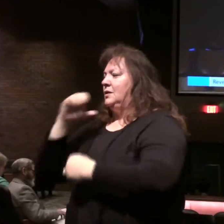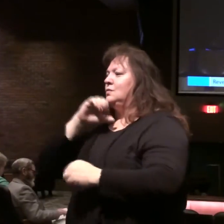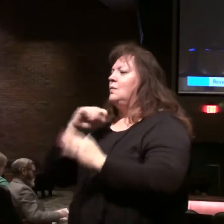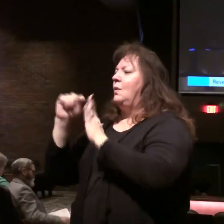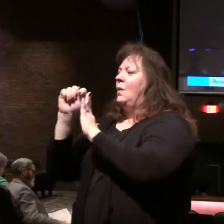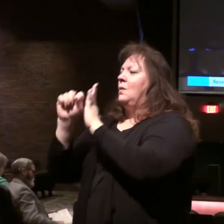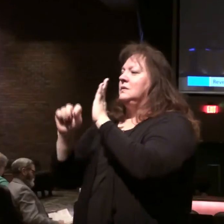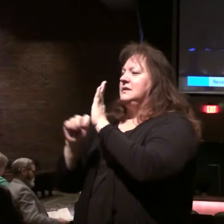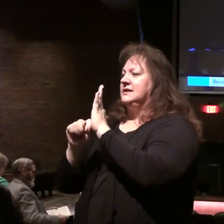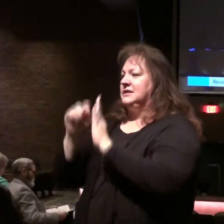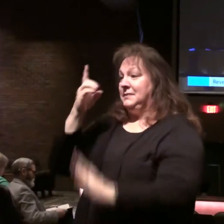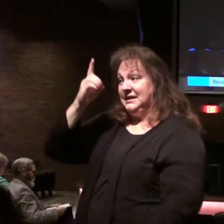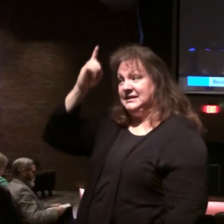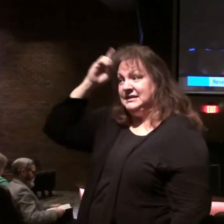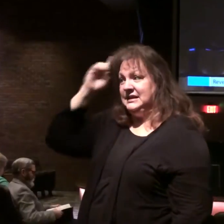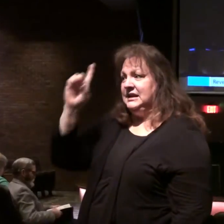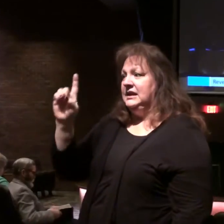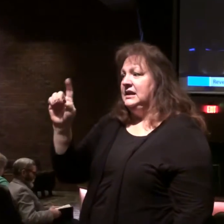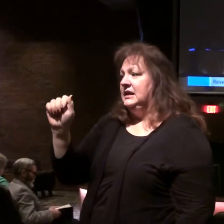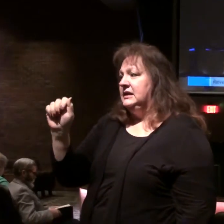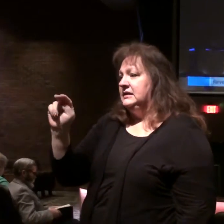Daniel for the background of this.